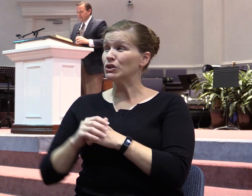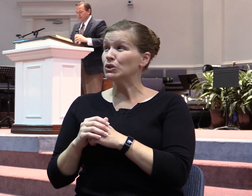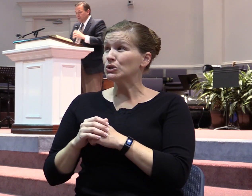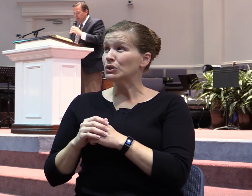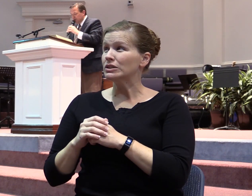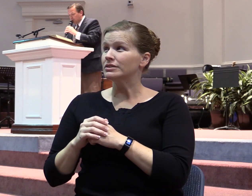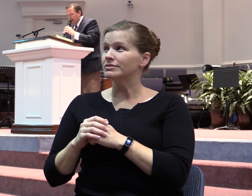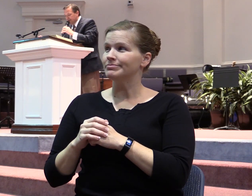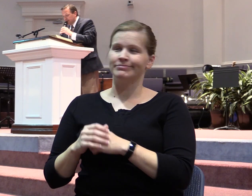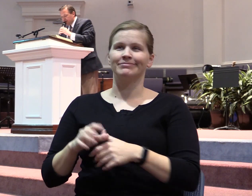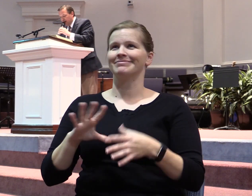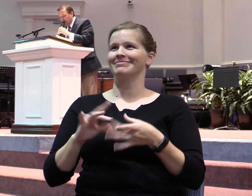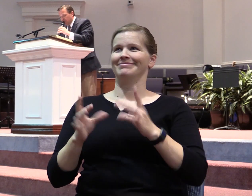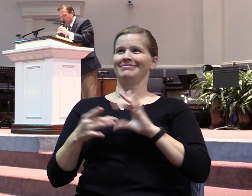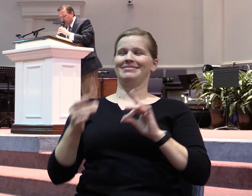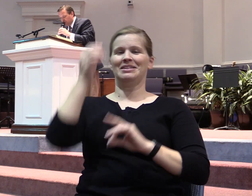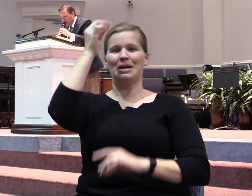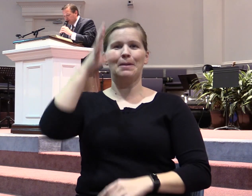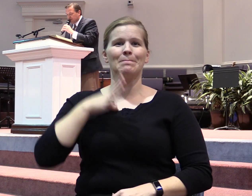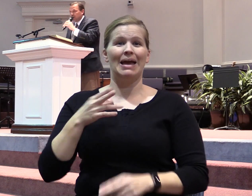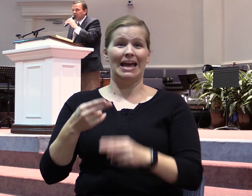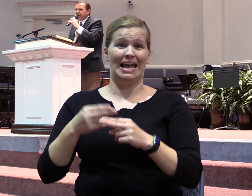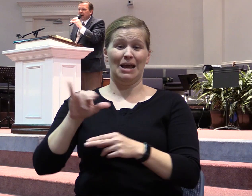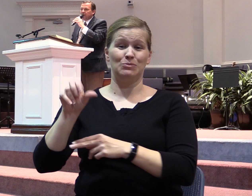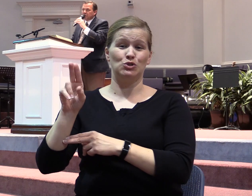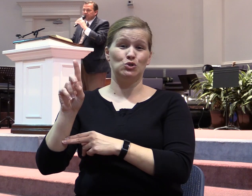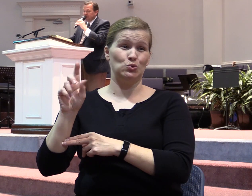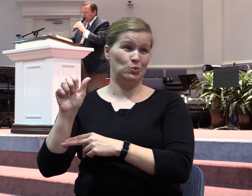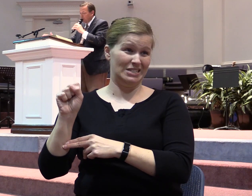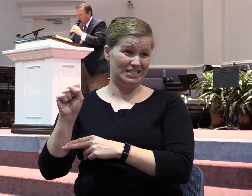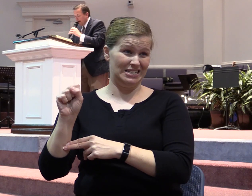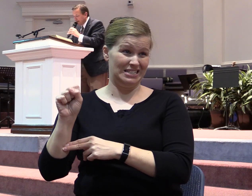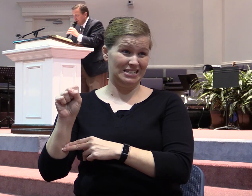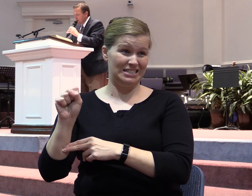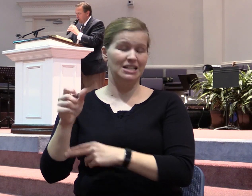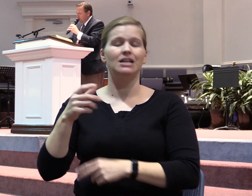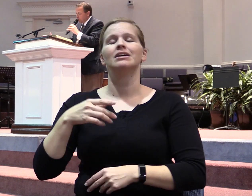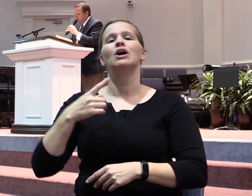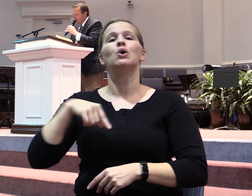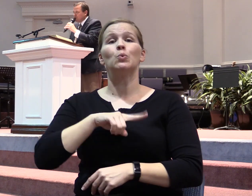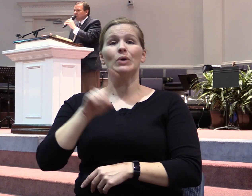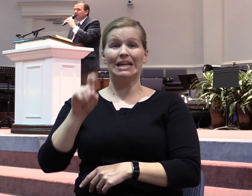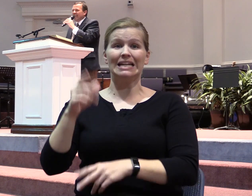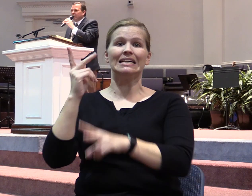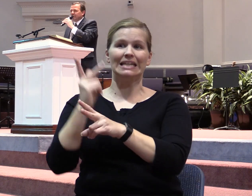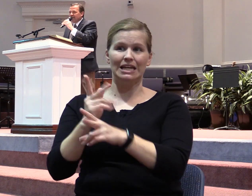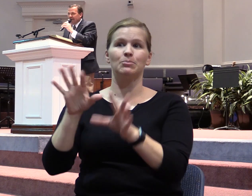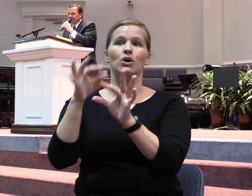This is why it is of the utmost importance that we keep our spirit right. Because when we start entertaining